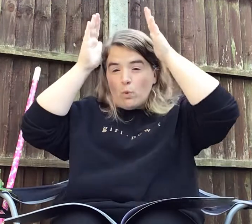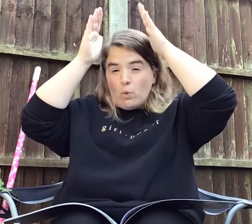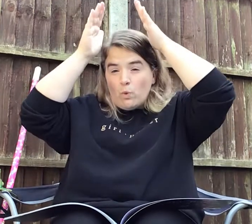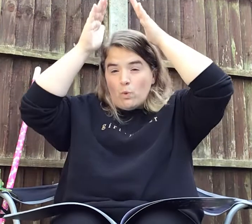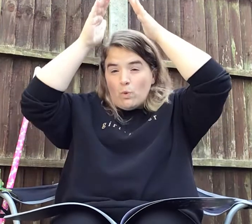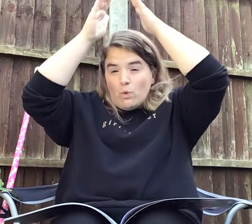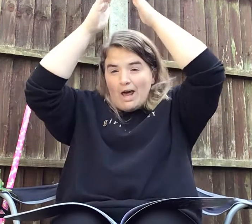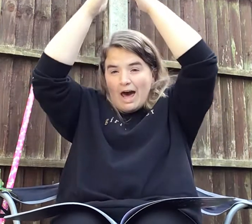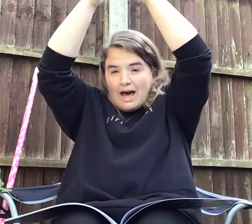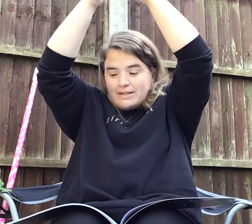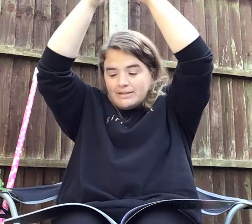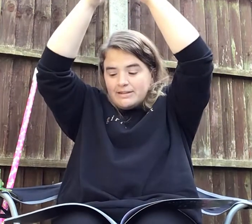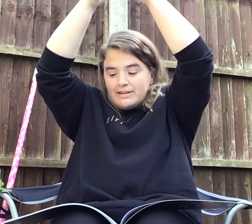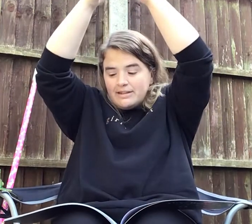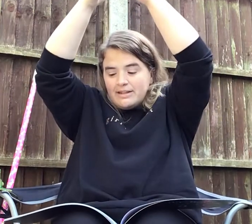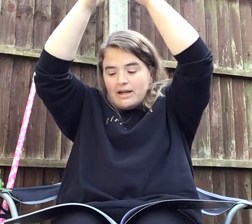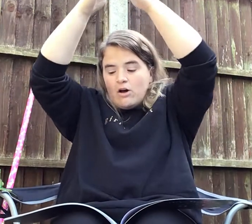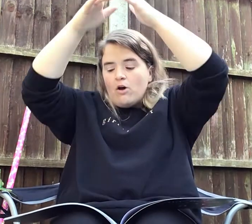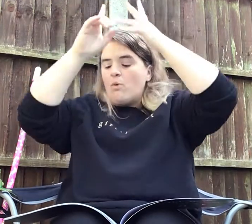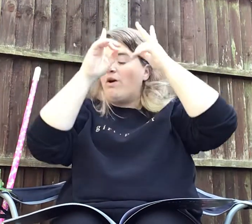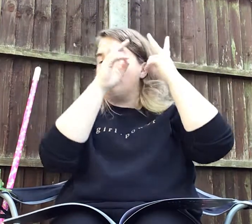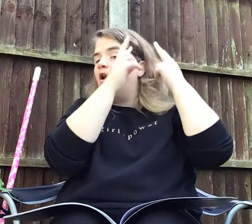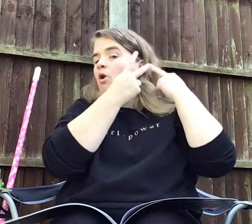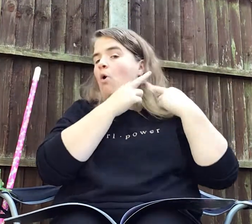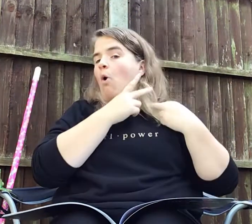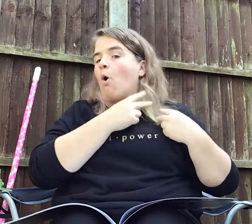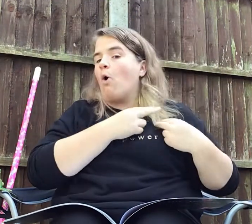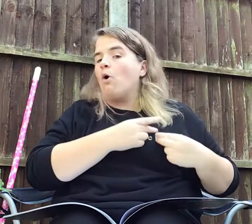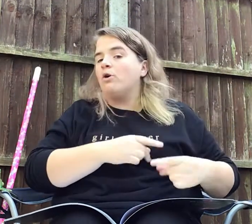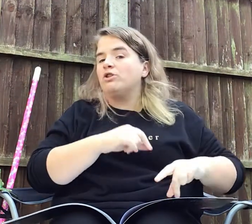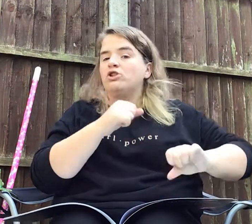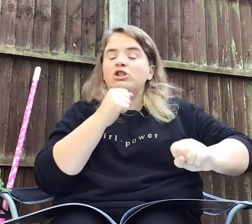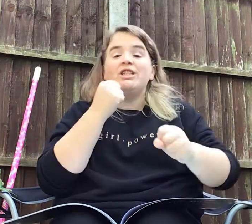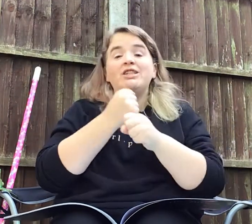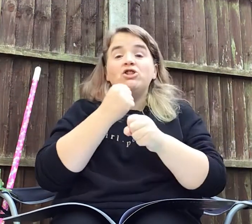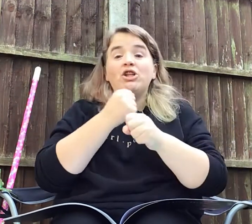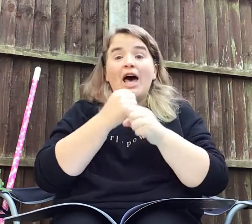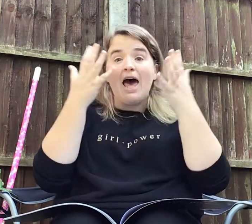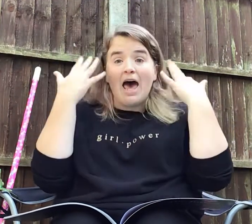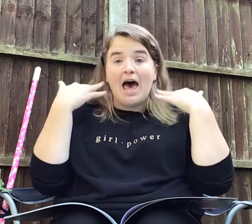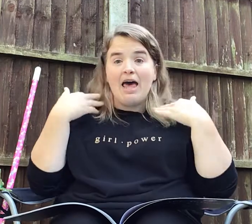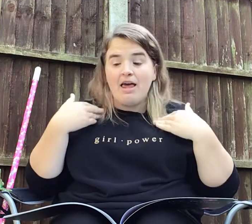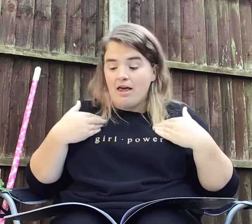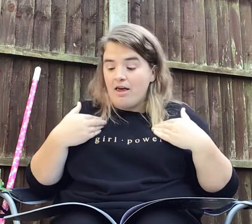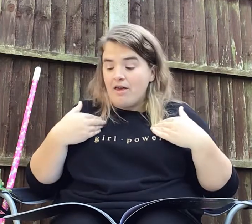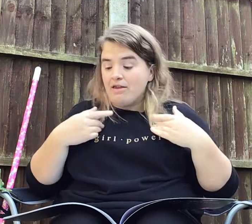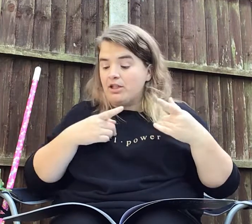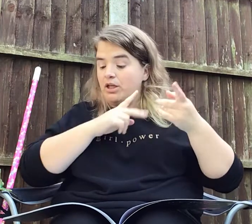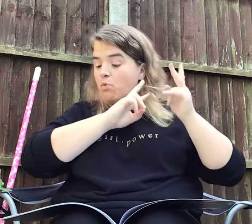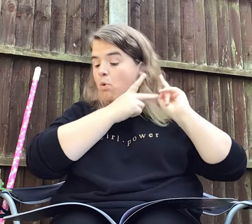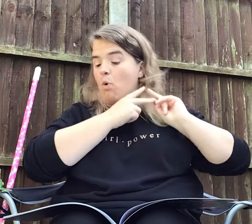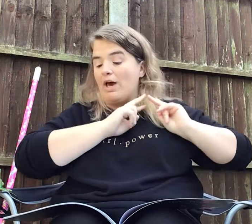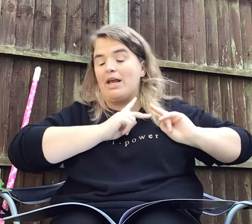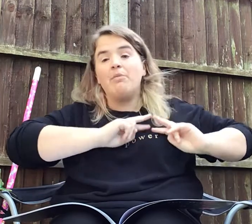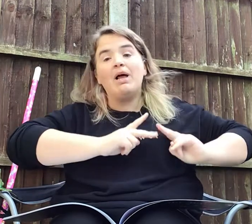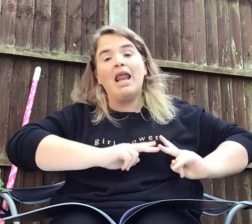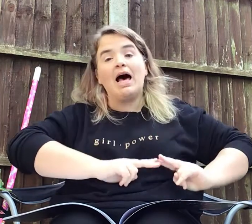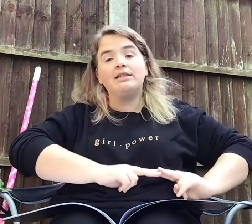hat with long ginger hair that she wore in a plait.